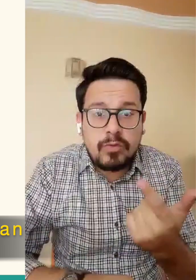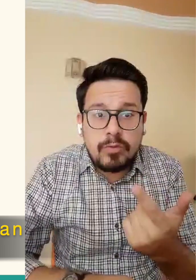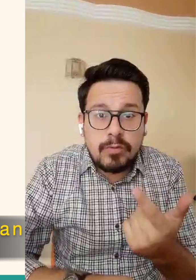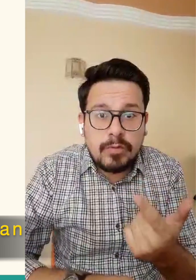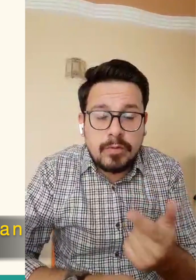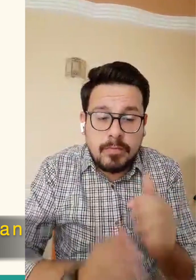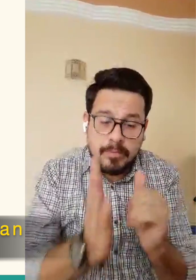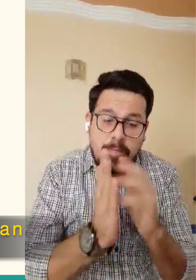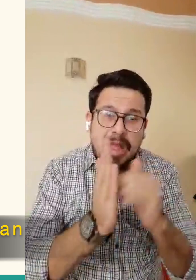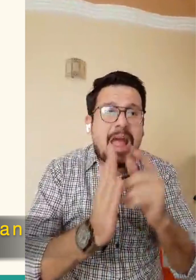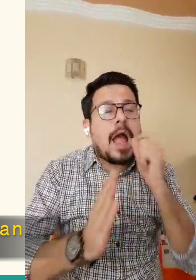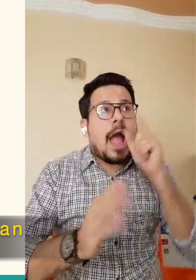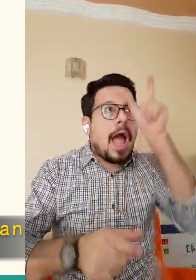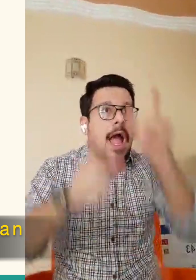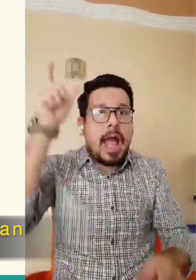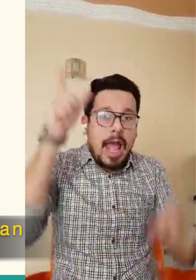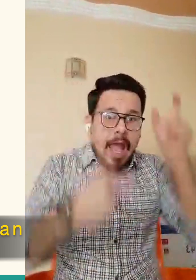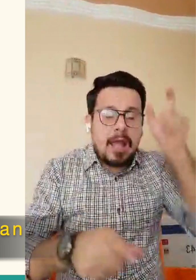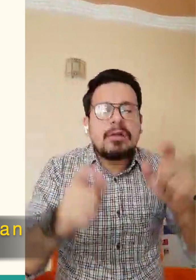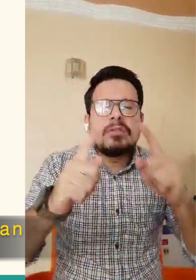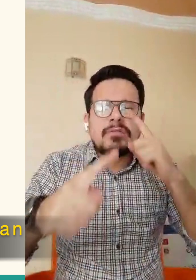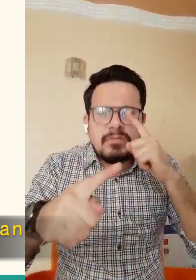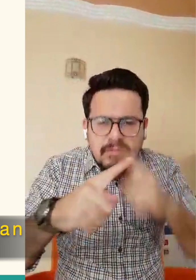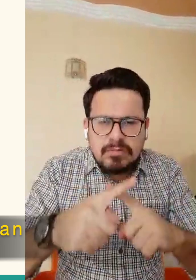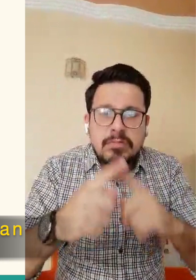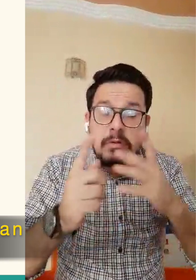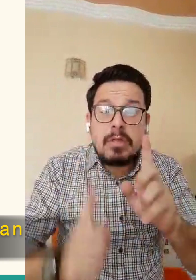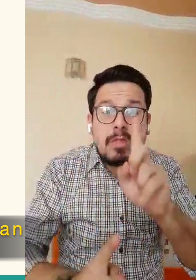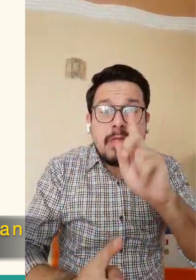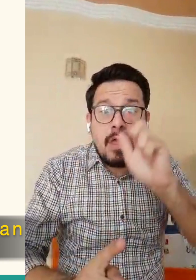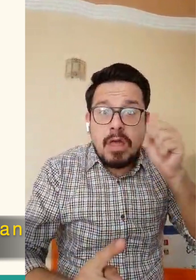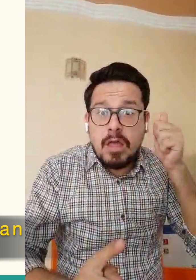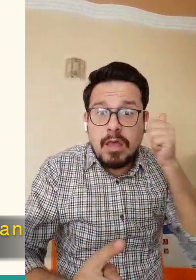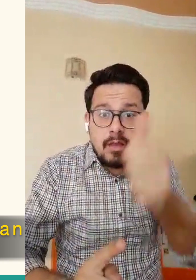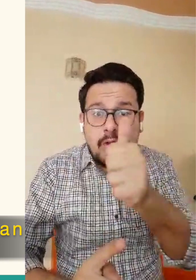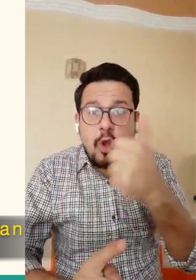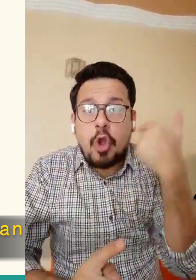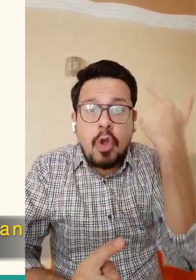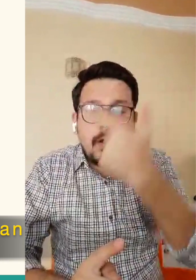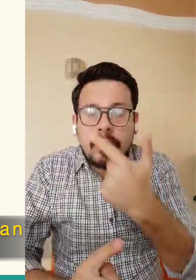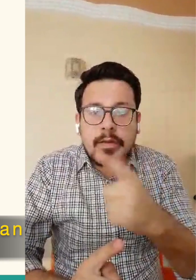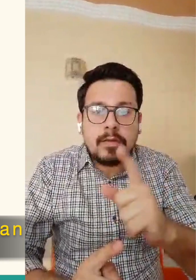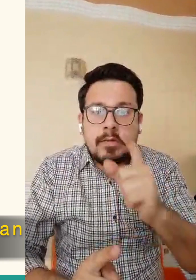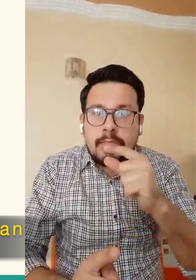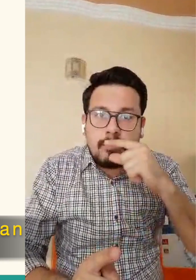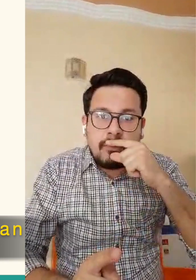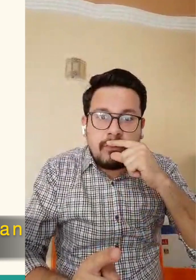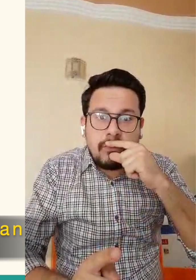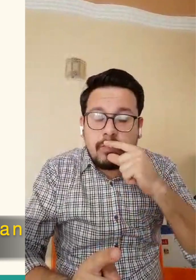but the best of those who constantly err are those who constantly repent.